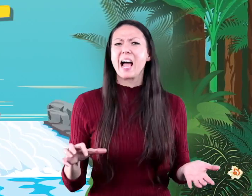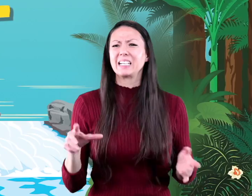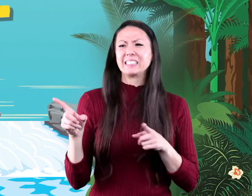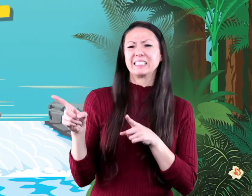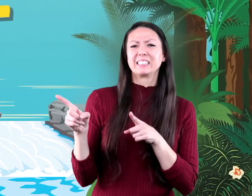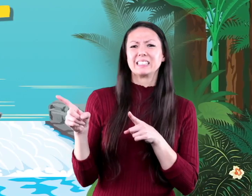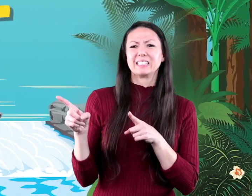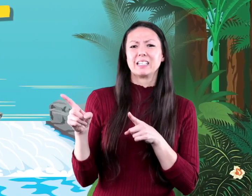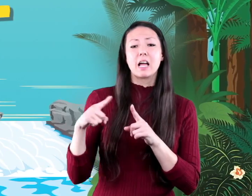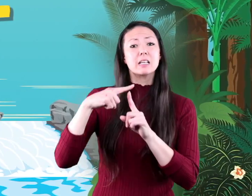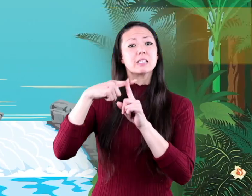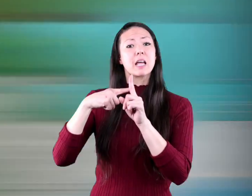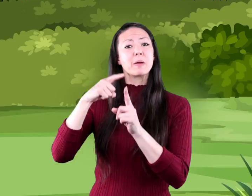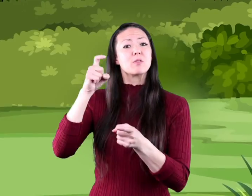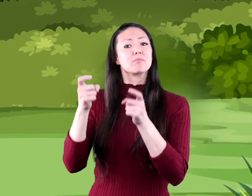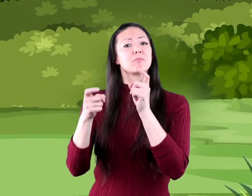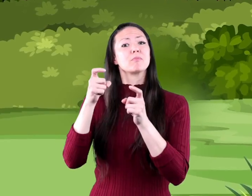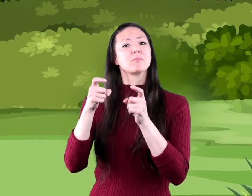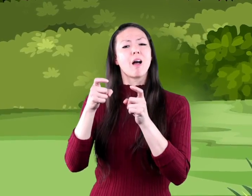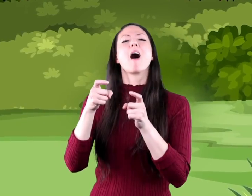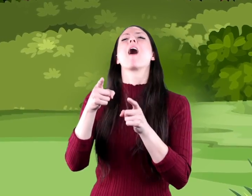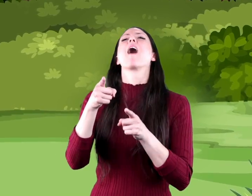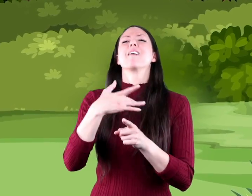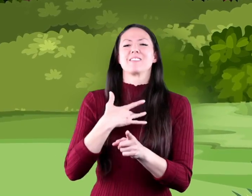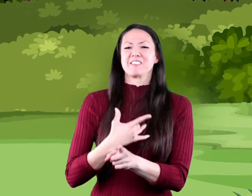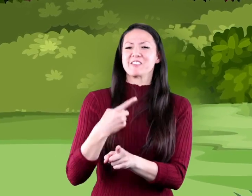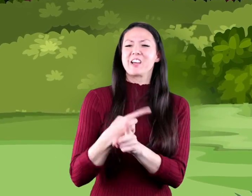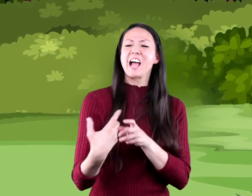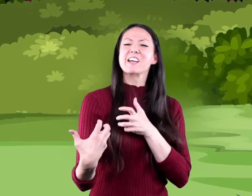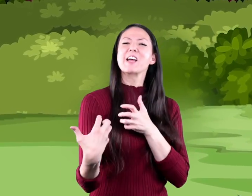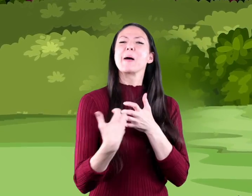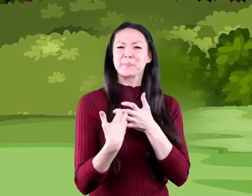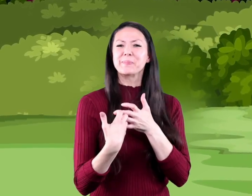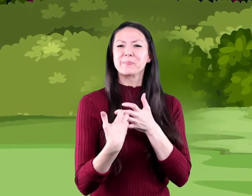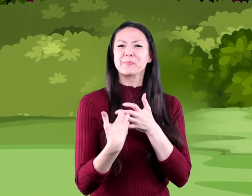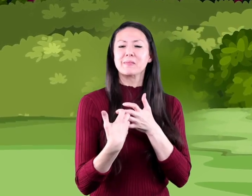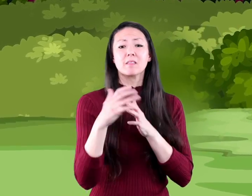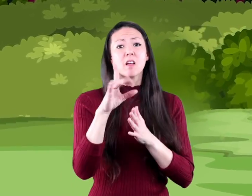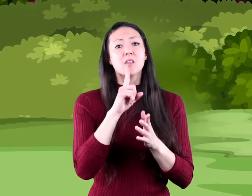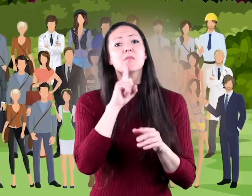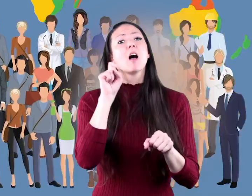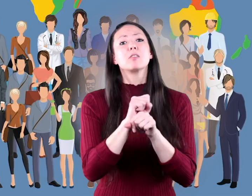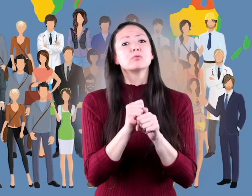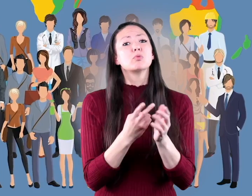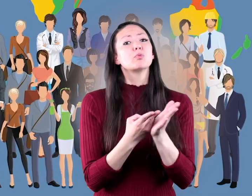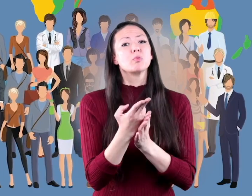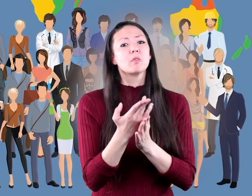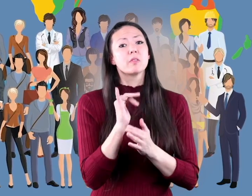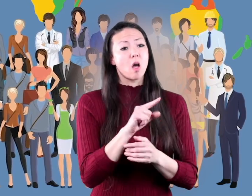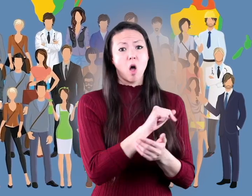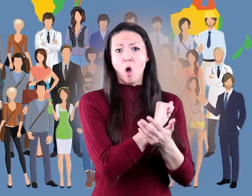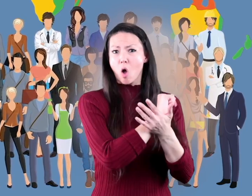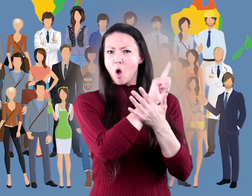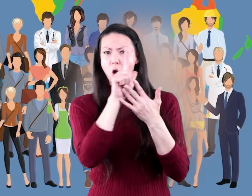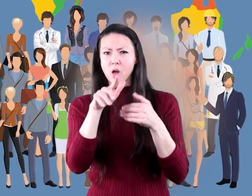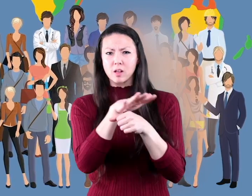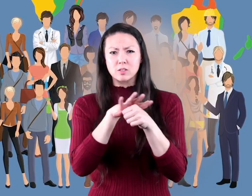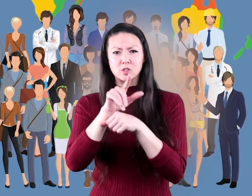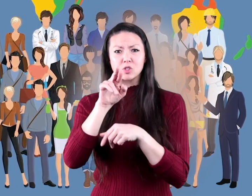hot but the temperate climate zone was just right but the truth is all these zones appeal to